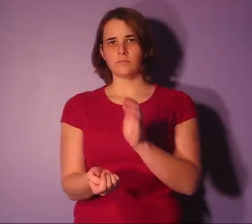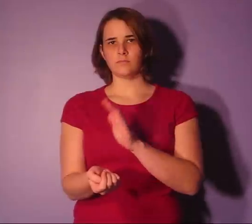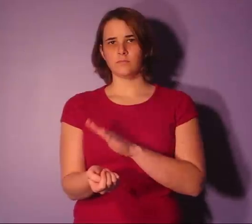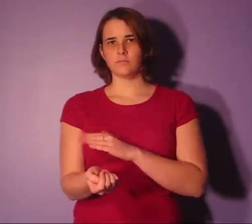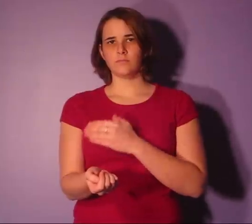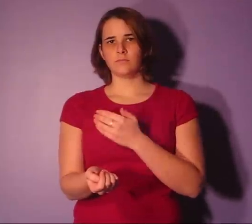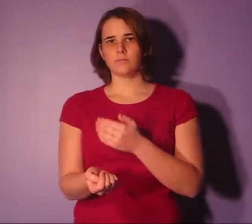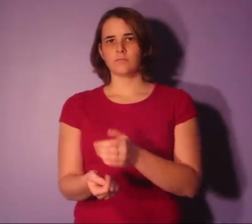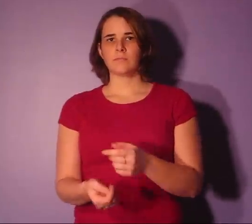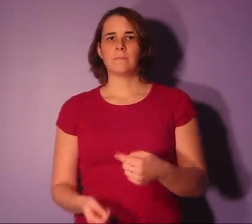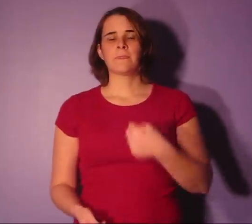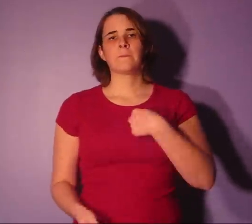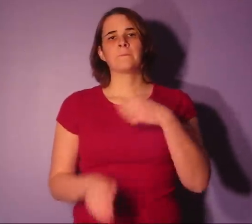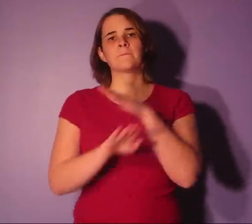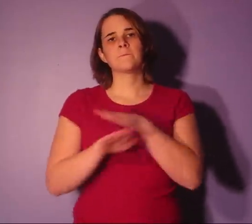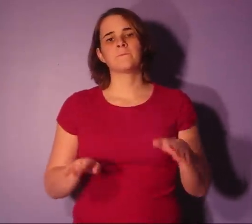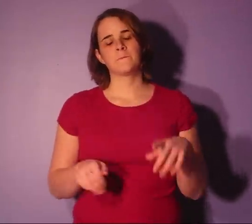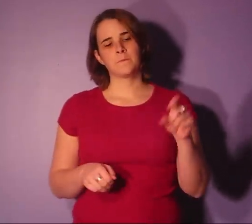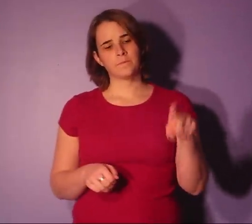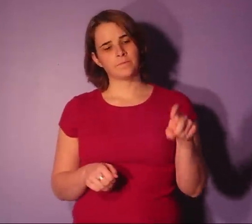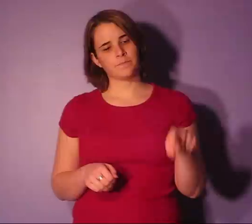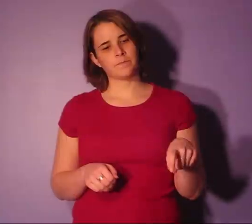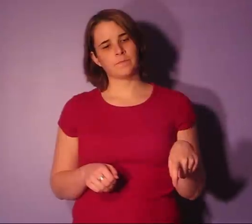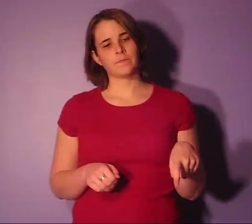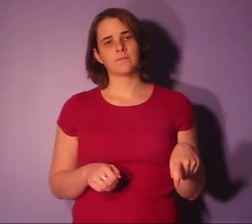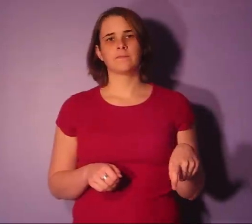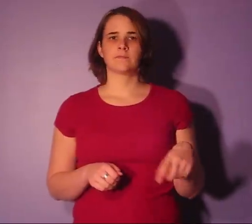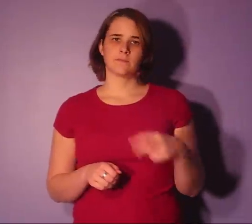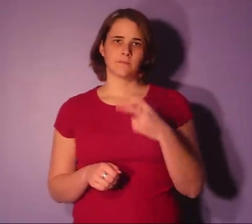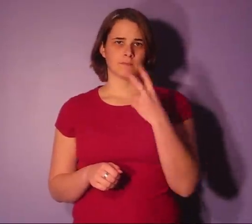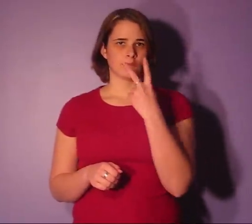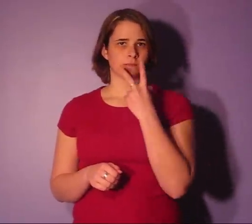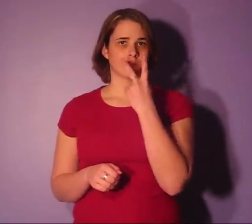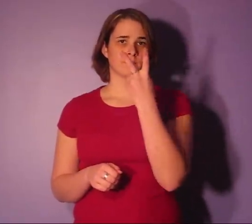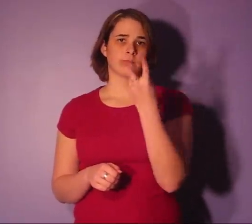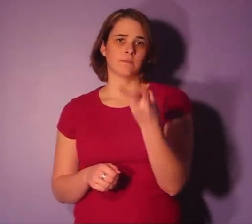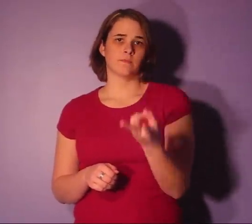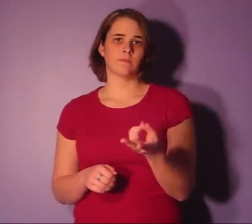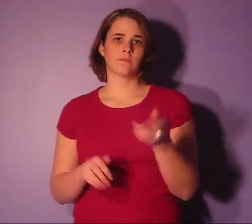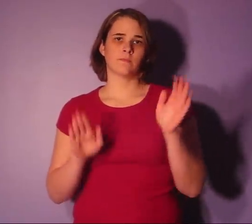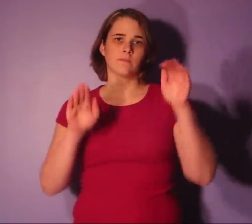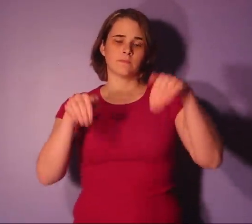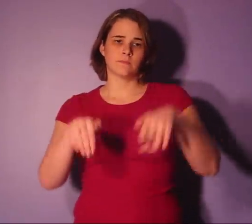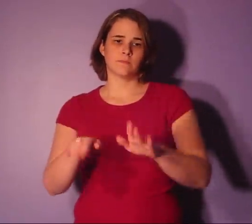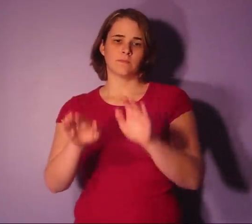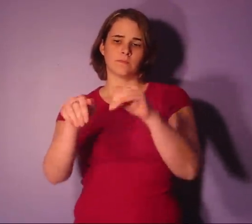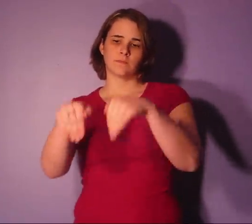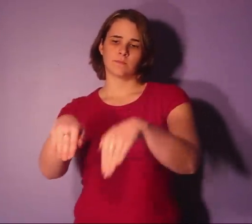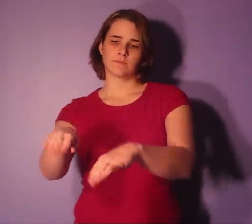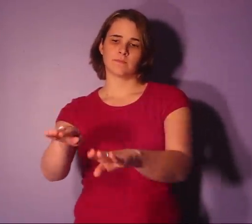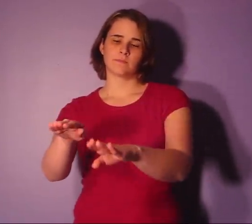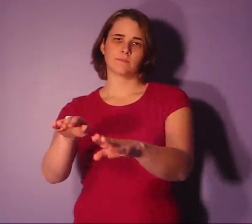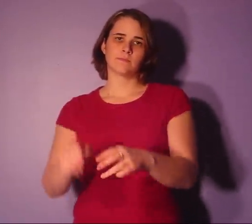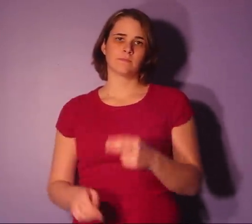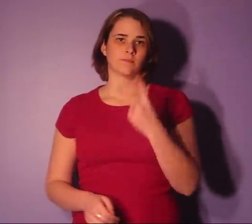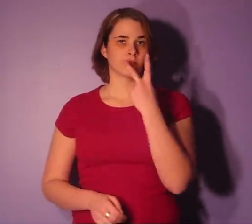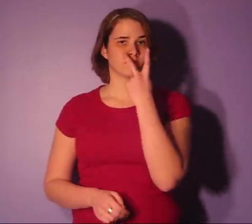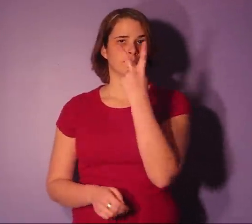I have no need for a sea view For